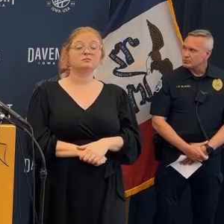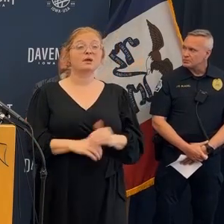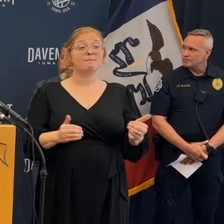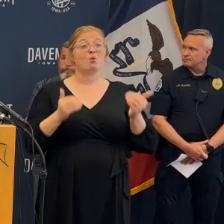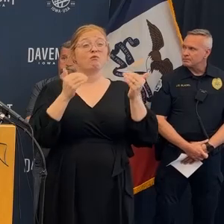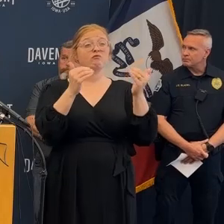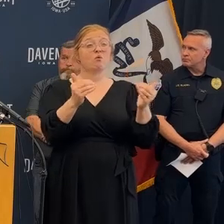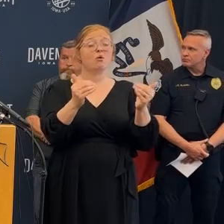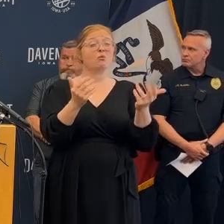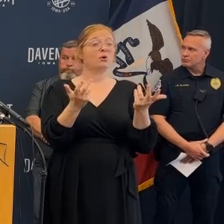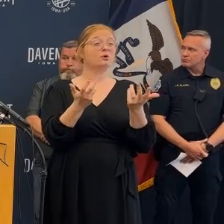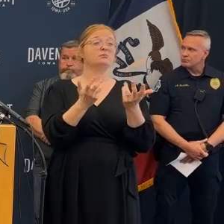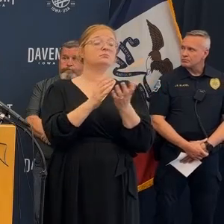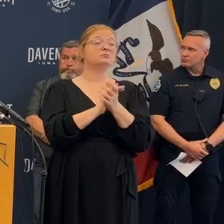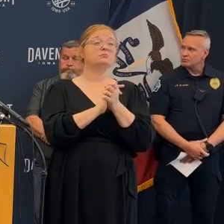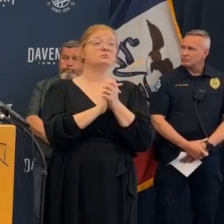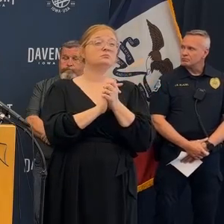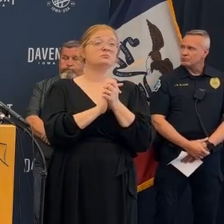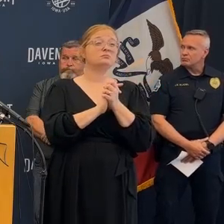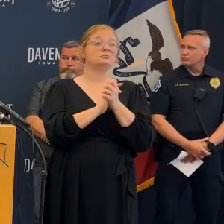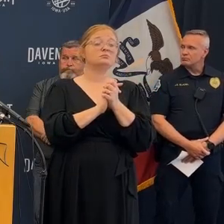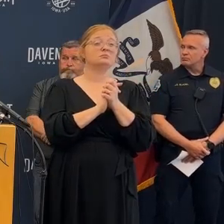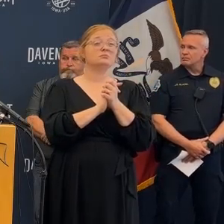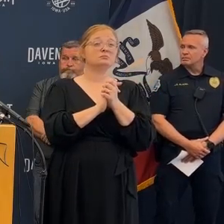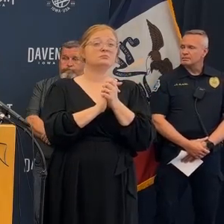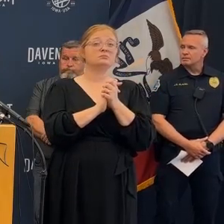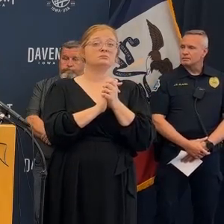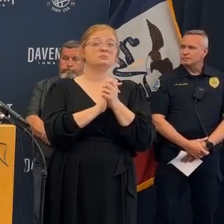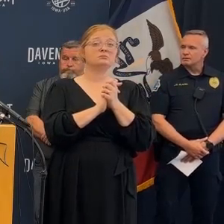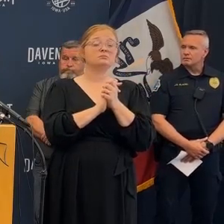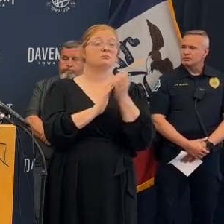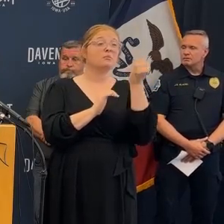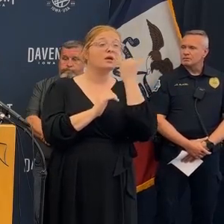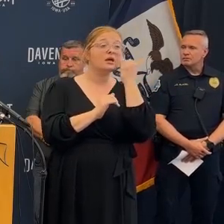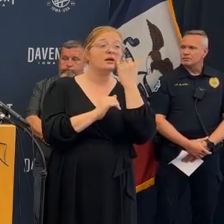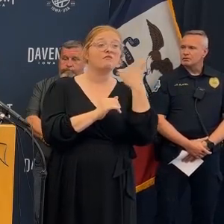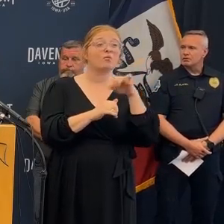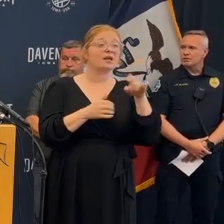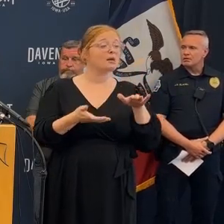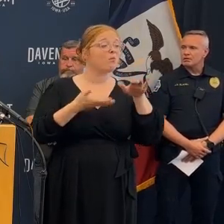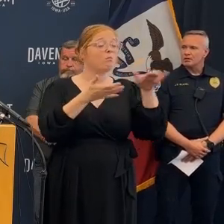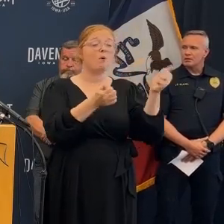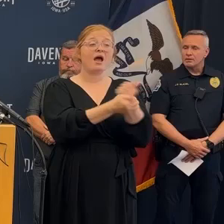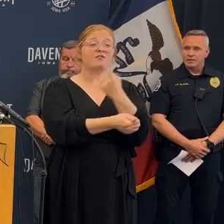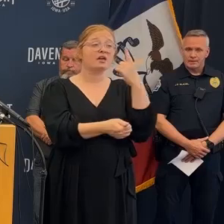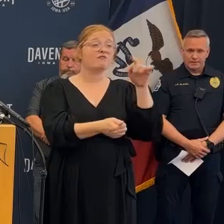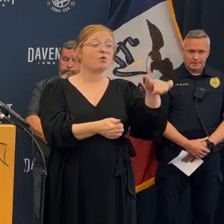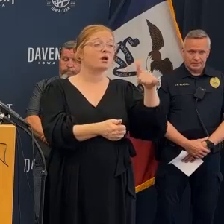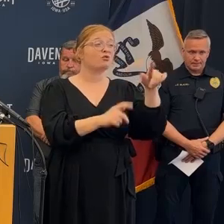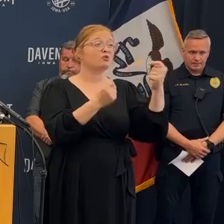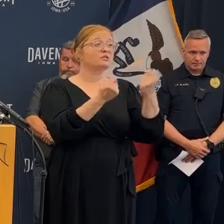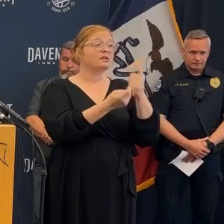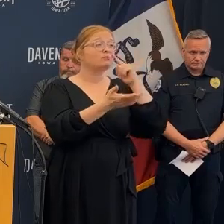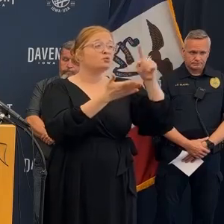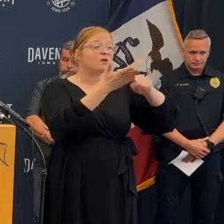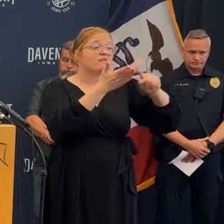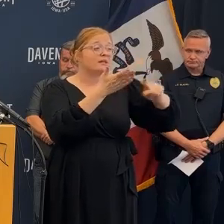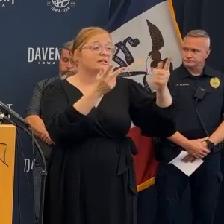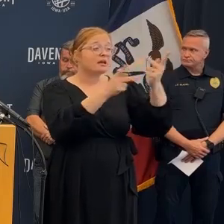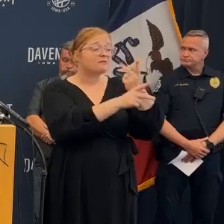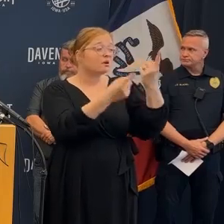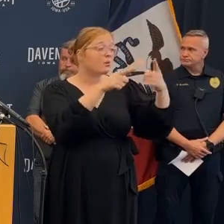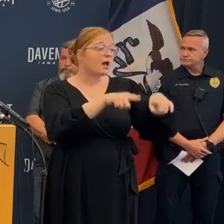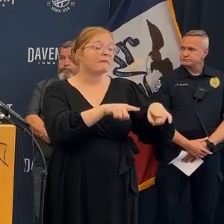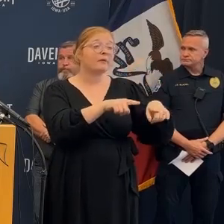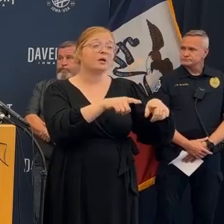we will continue to do that and we will continue to understand what that is and do the best we can to